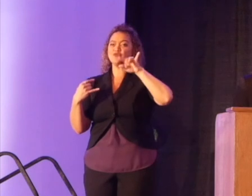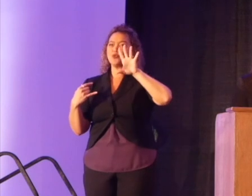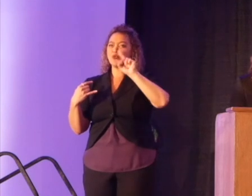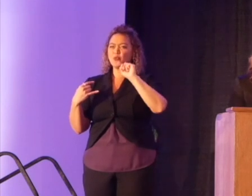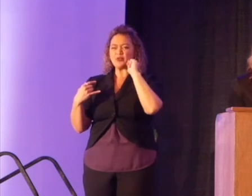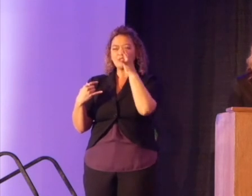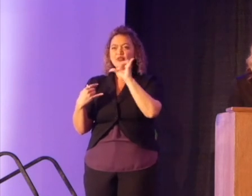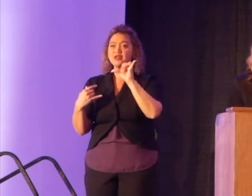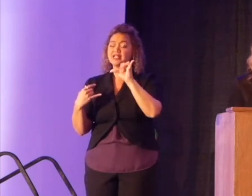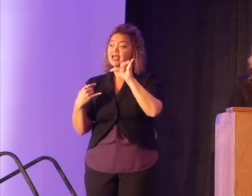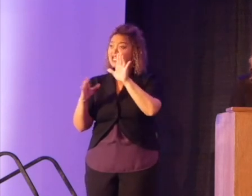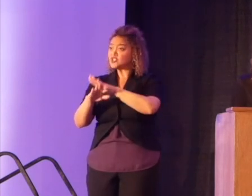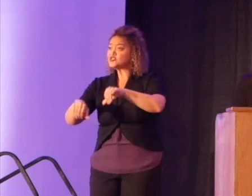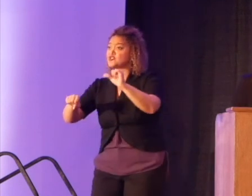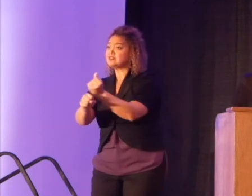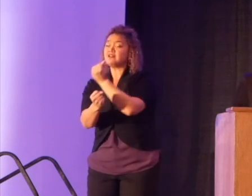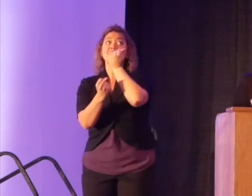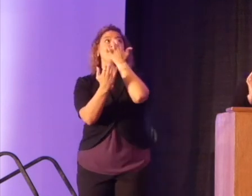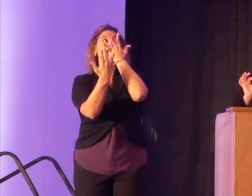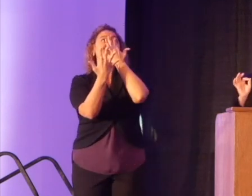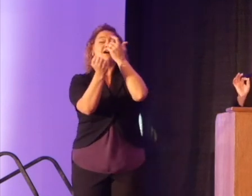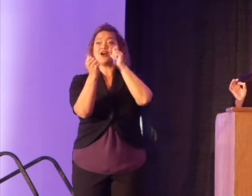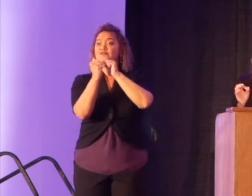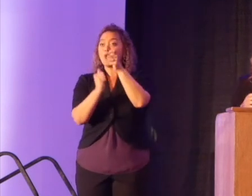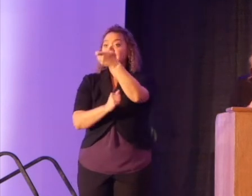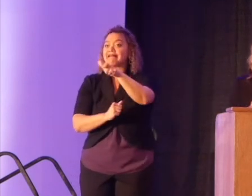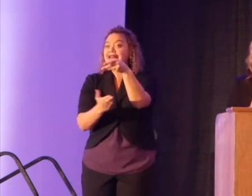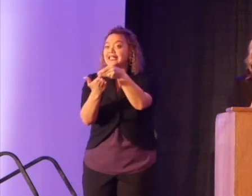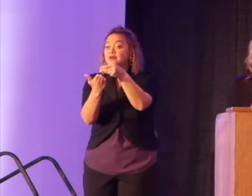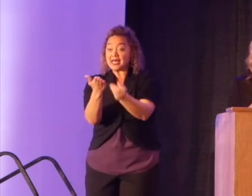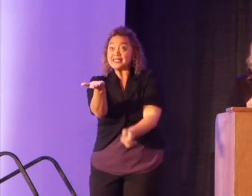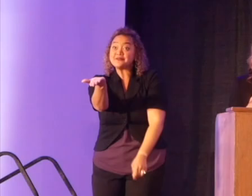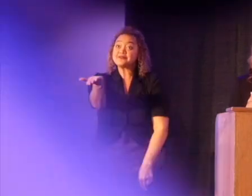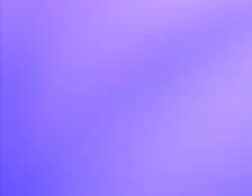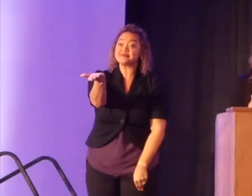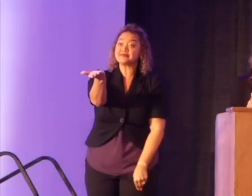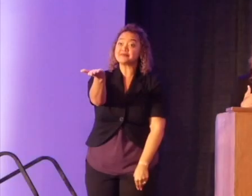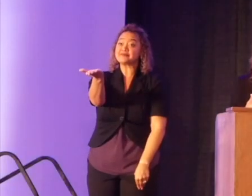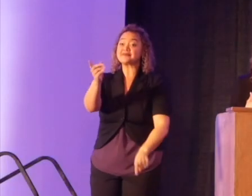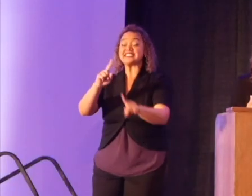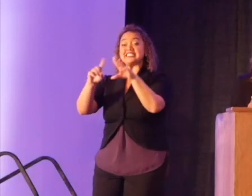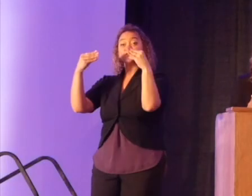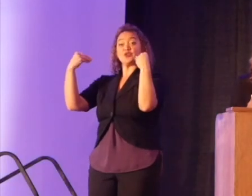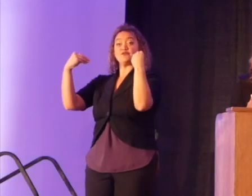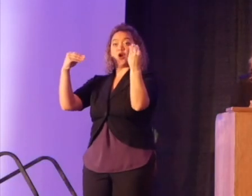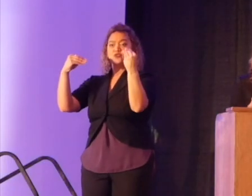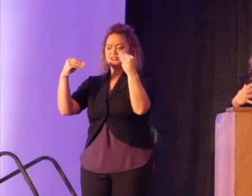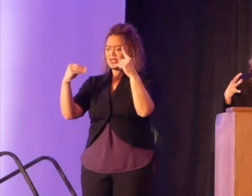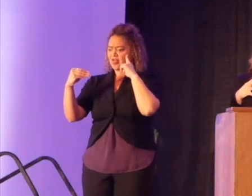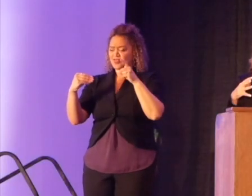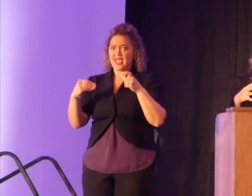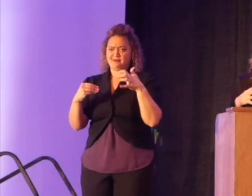And children sang in high-pitched falsetto tones for any spare change. while vendors took up every imaginable